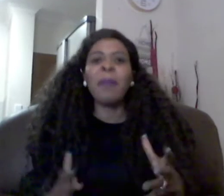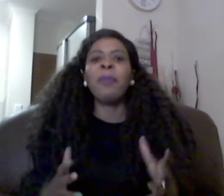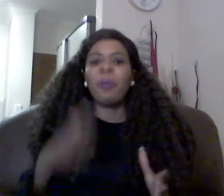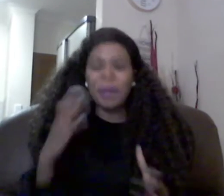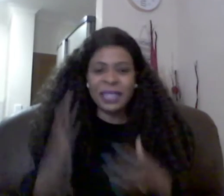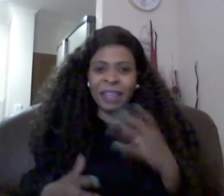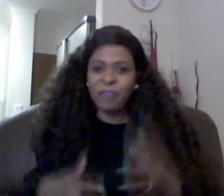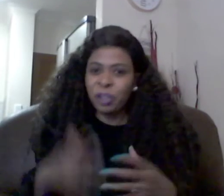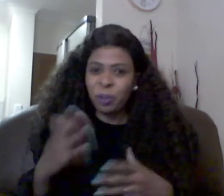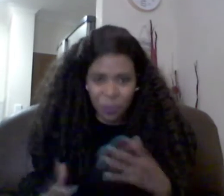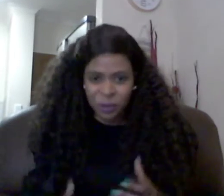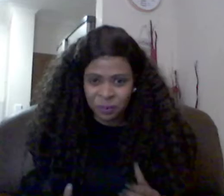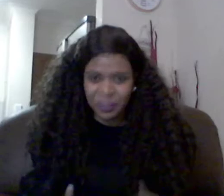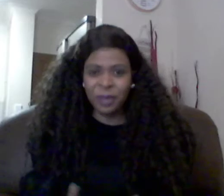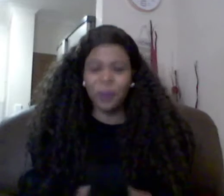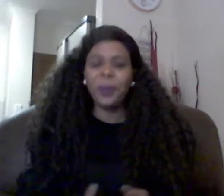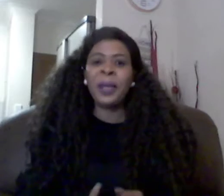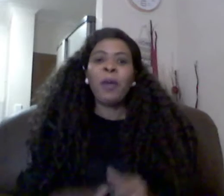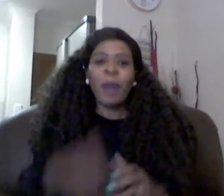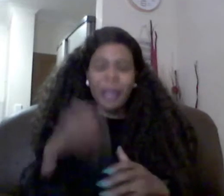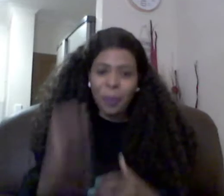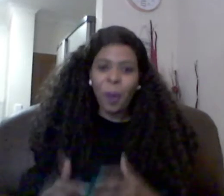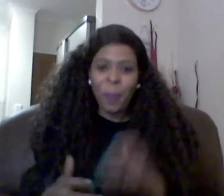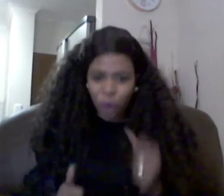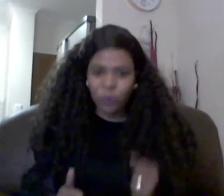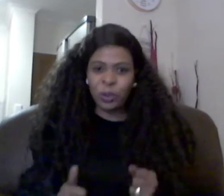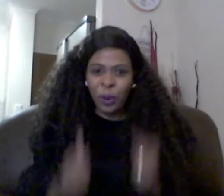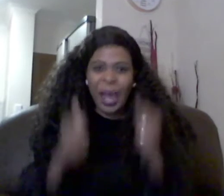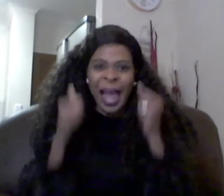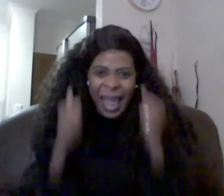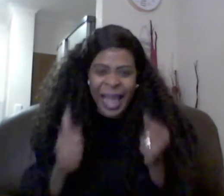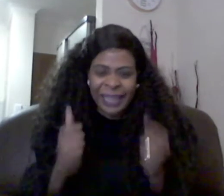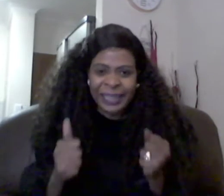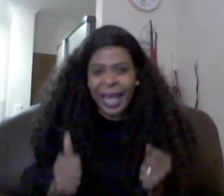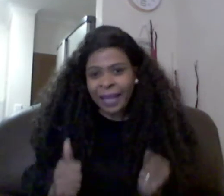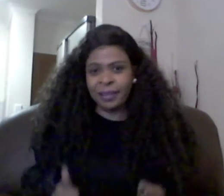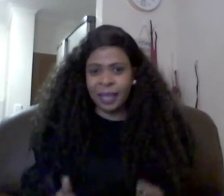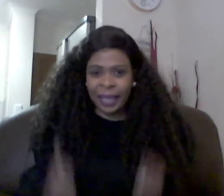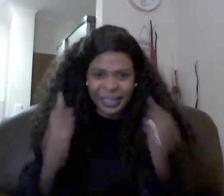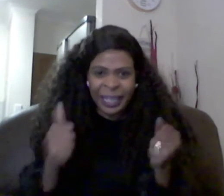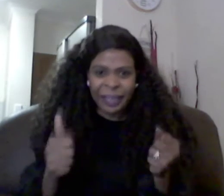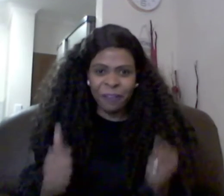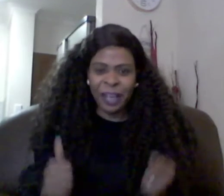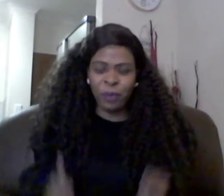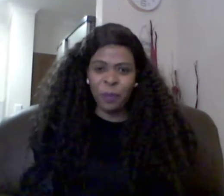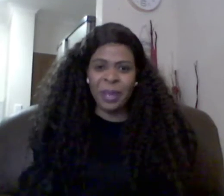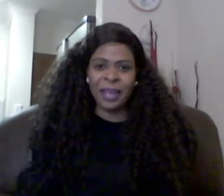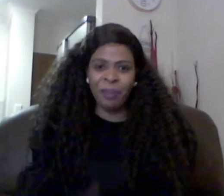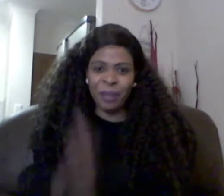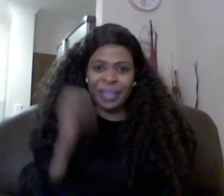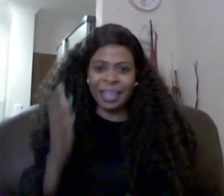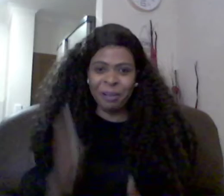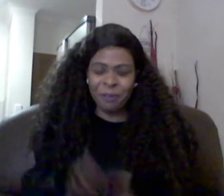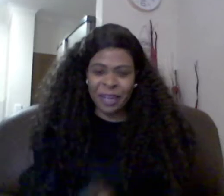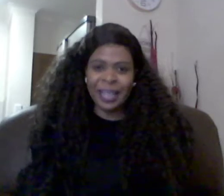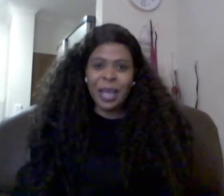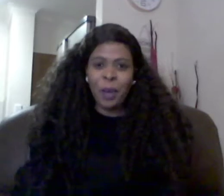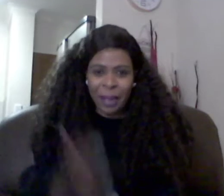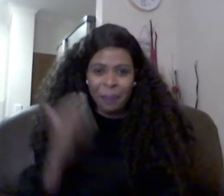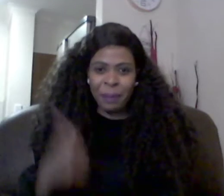for pastor given to propose me you know when he proposed you know i acted like a dignified woman if you're dignified when a man